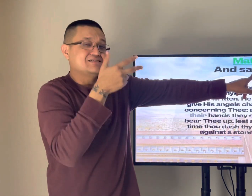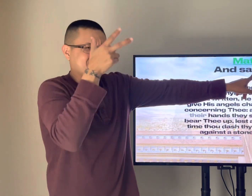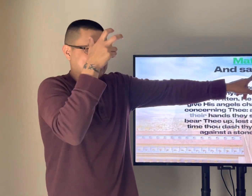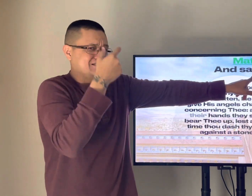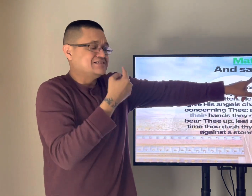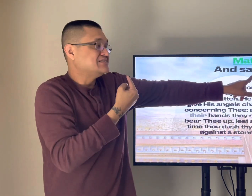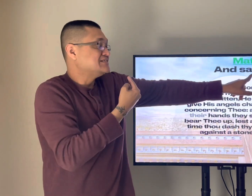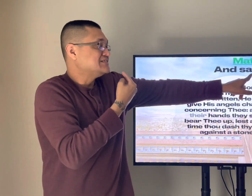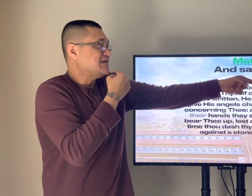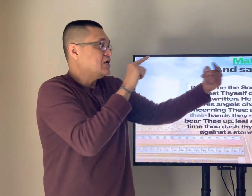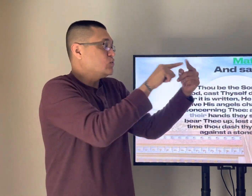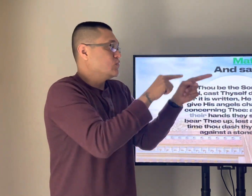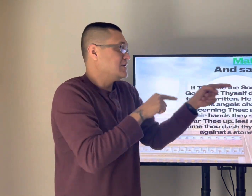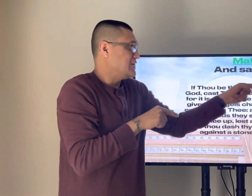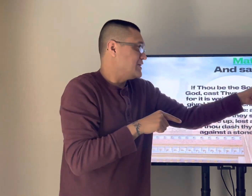of the temple and saith unto him